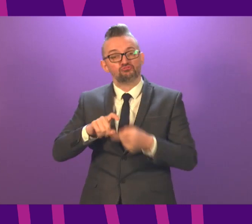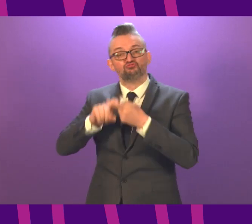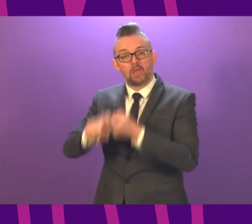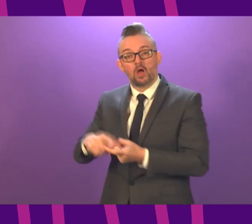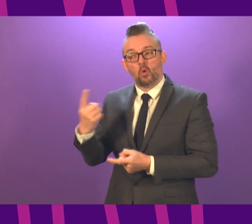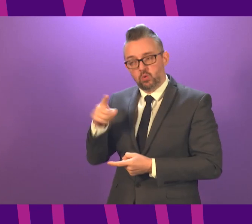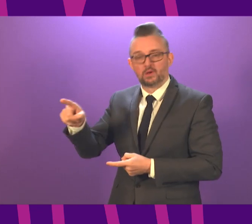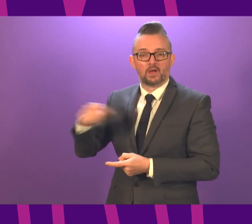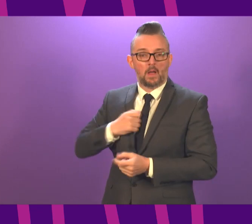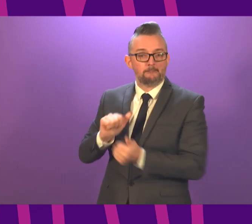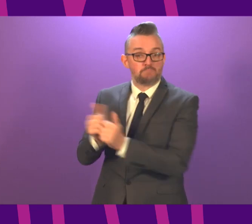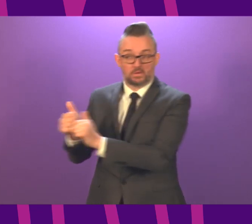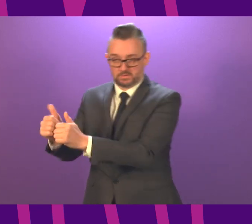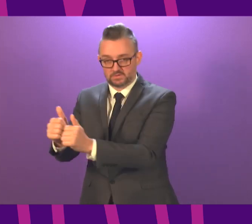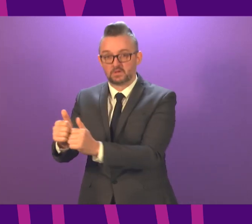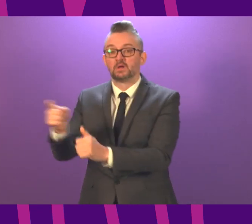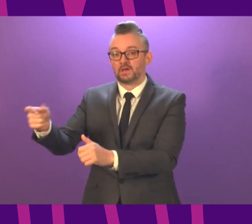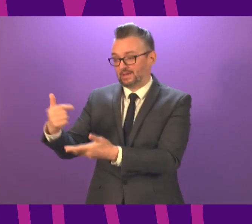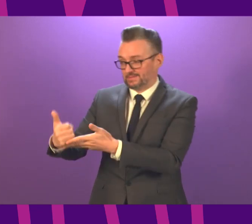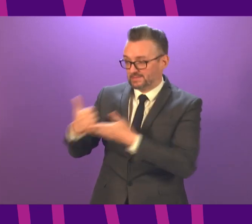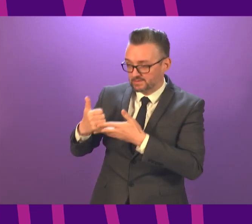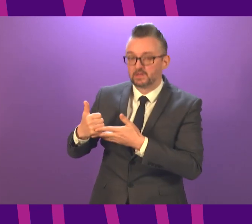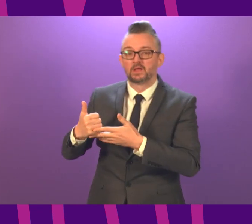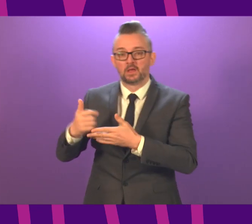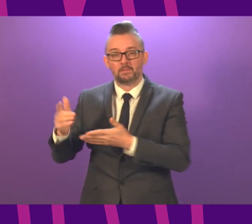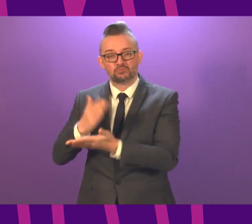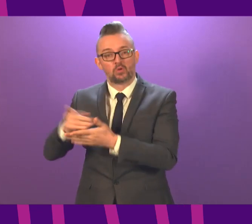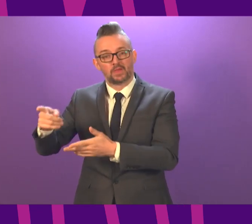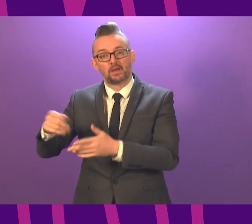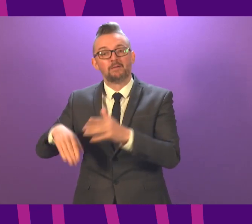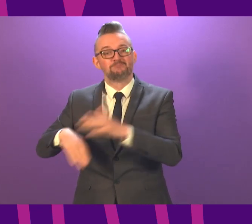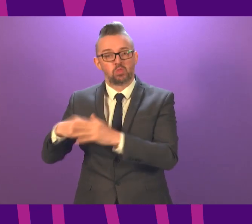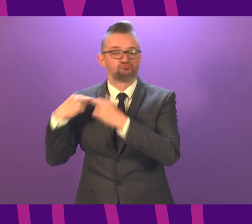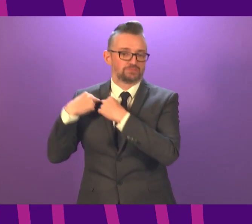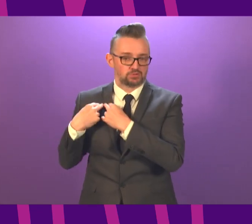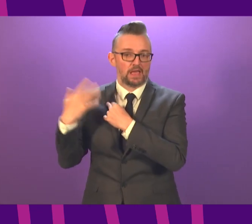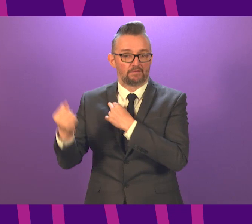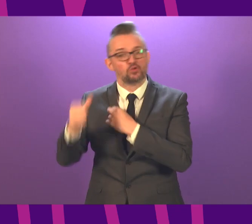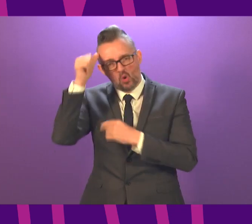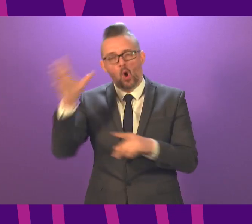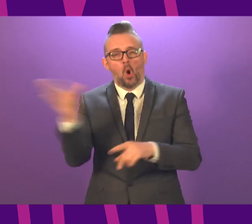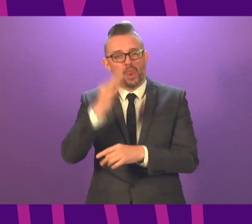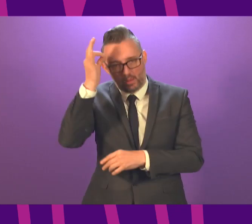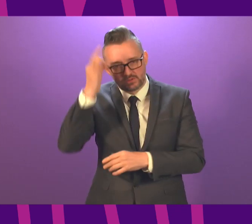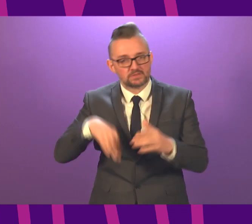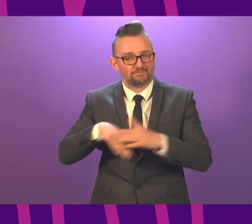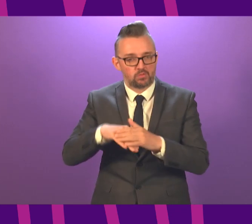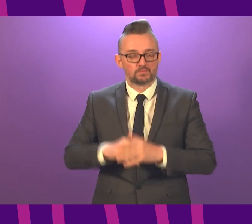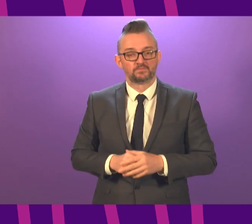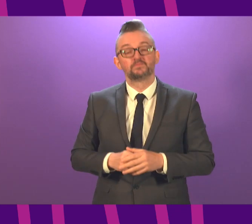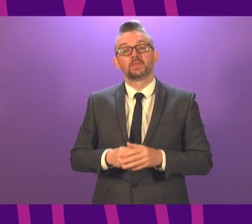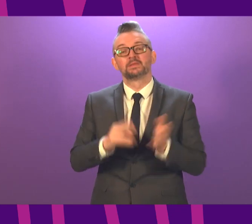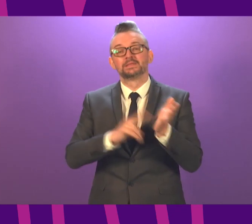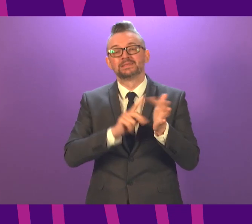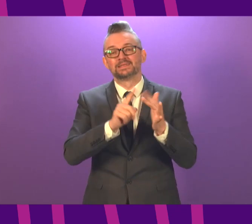part of our resilience framework to make sure that they are taking seriously those responsibilities, as I know all councils do. Neil